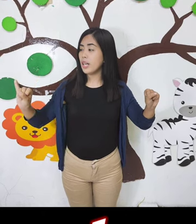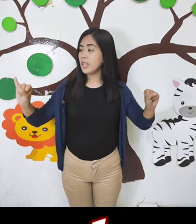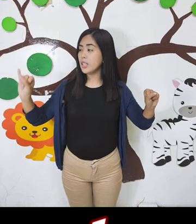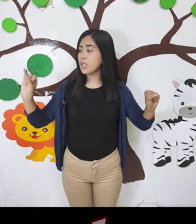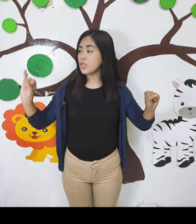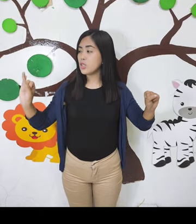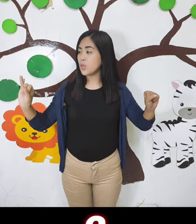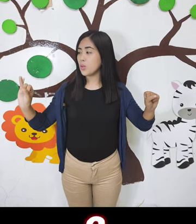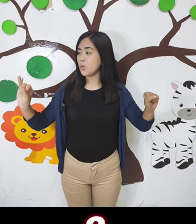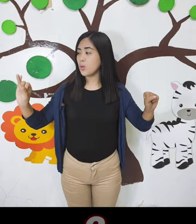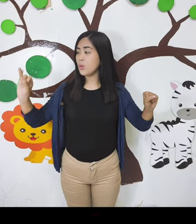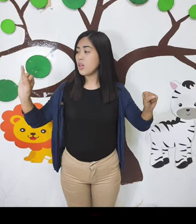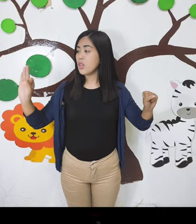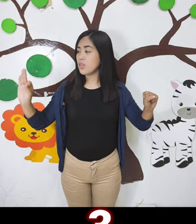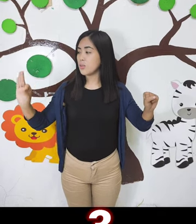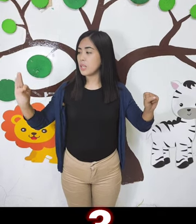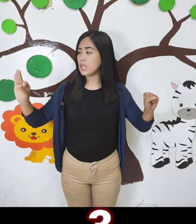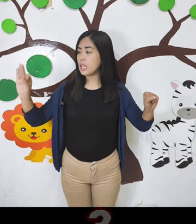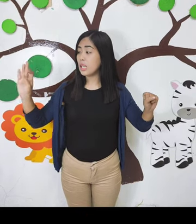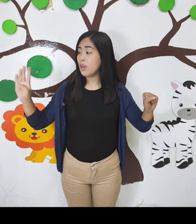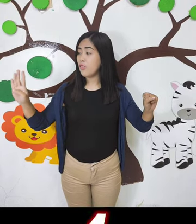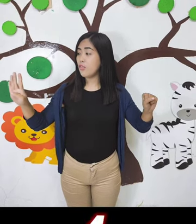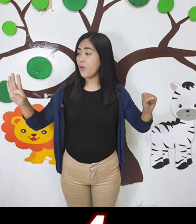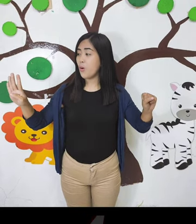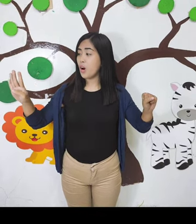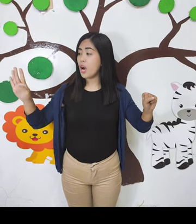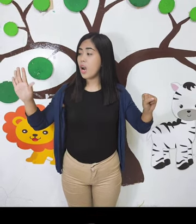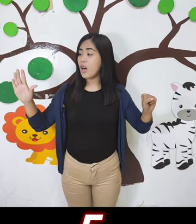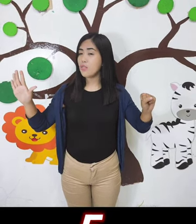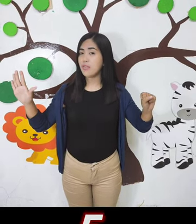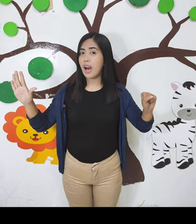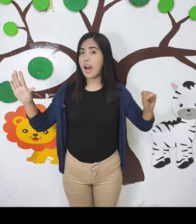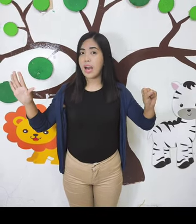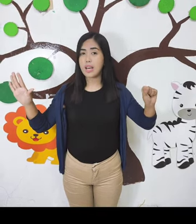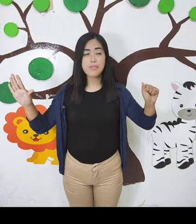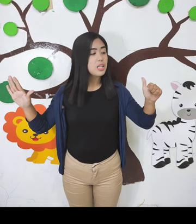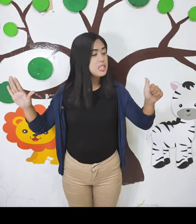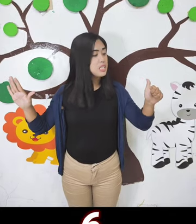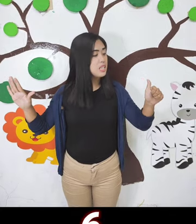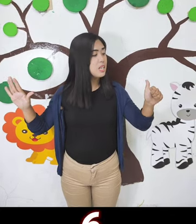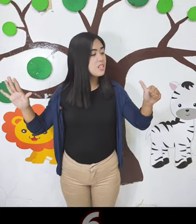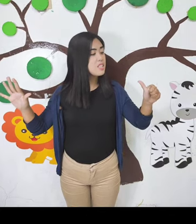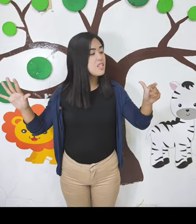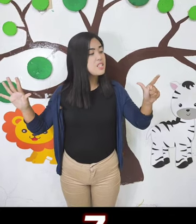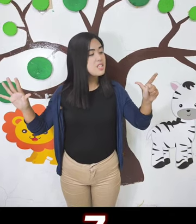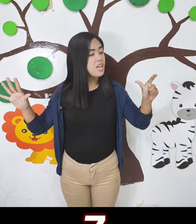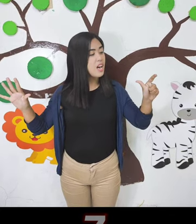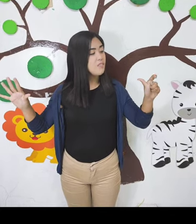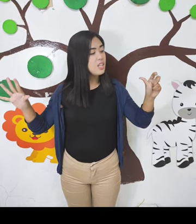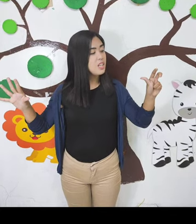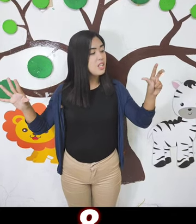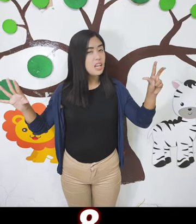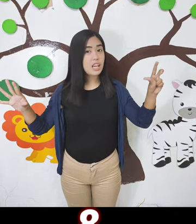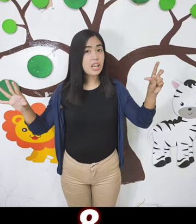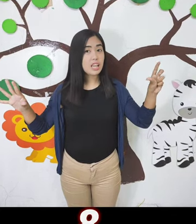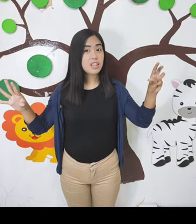2, 3, 4, 5, 6, 7, 8,